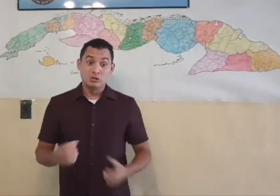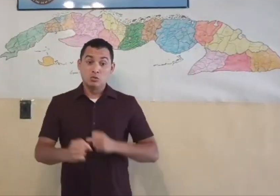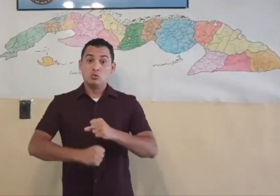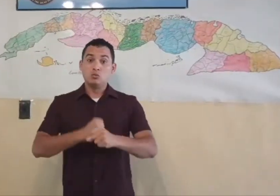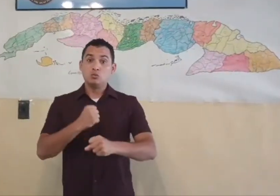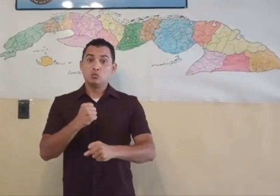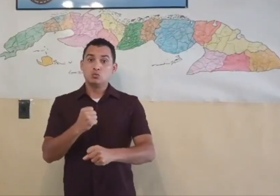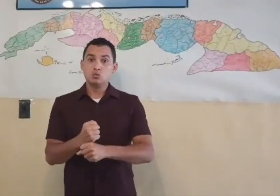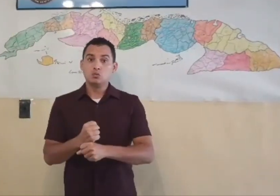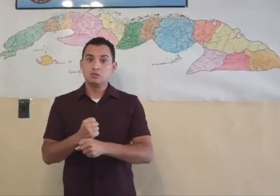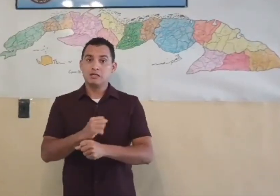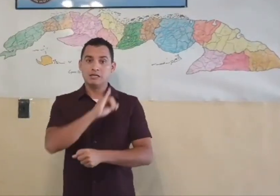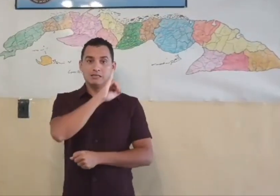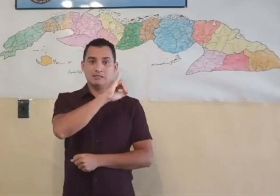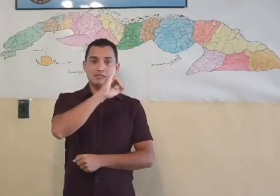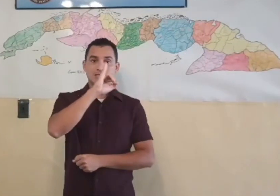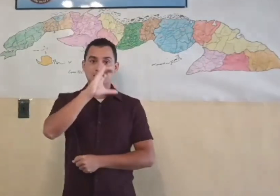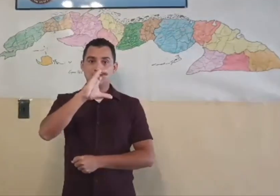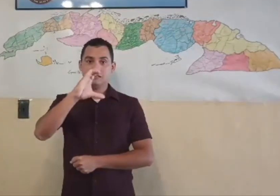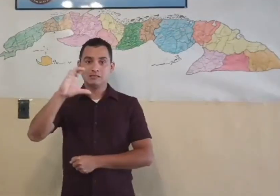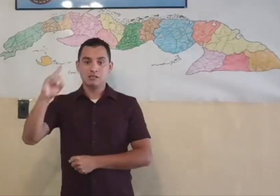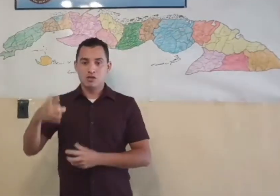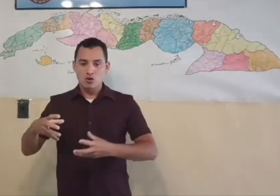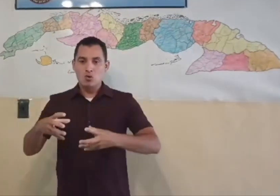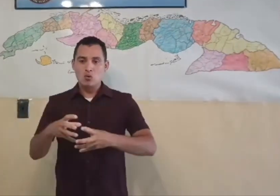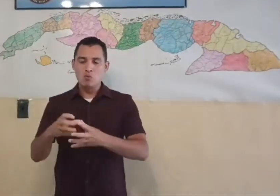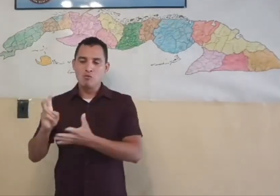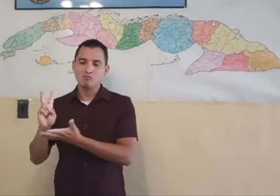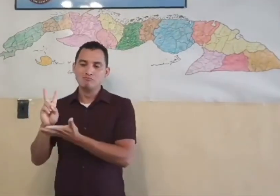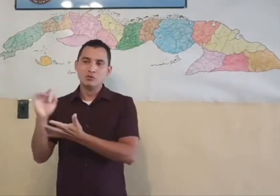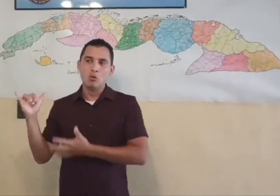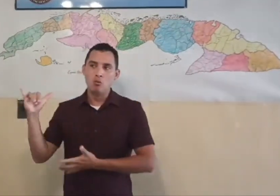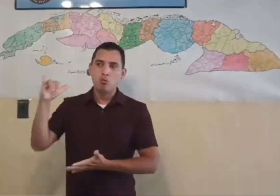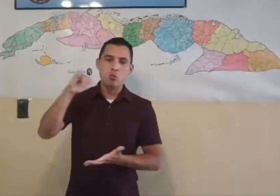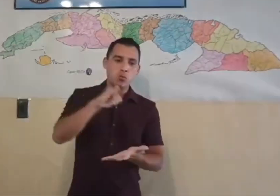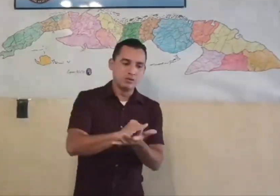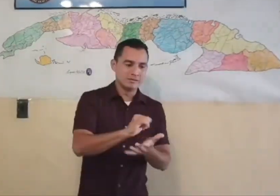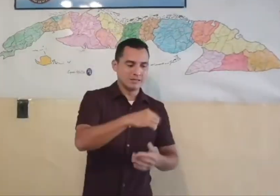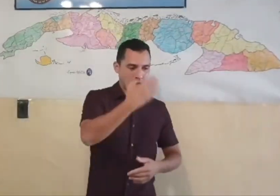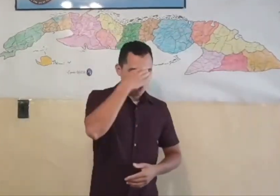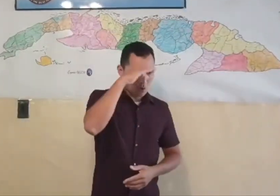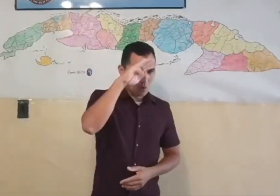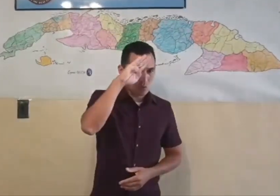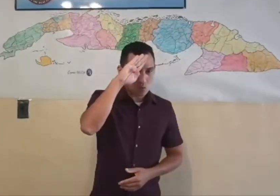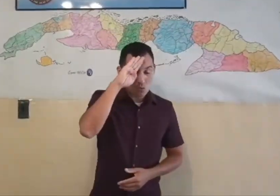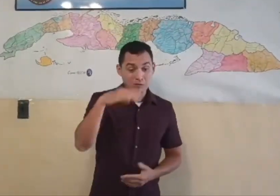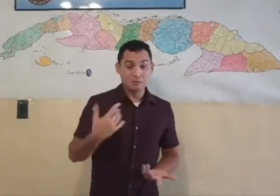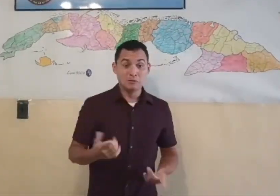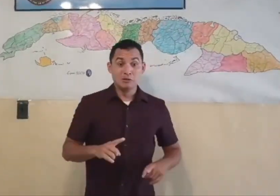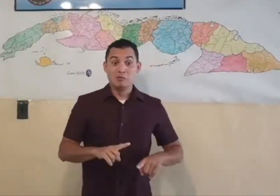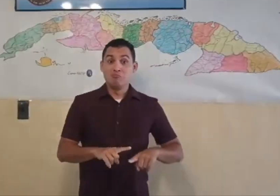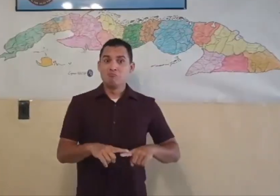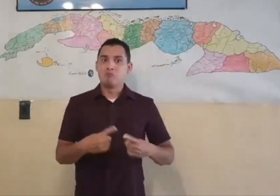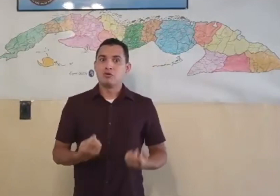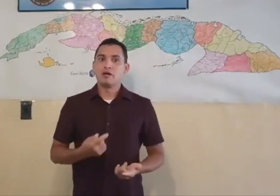This vehicle would also be used for the transportation of the ICCD teams whenever they visit Cuba,